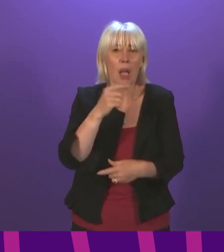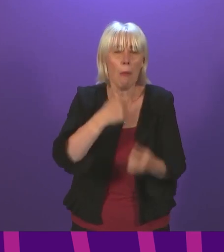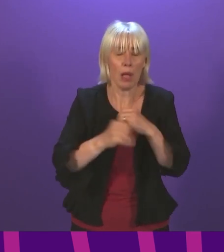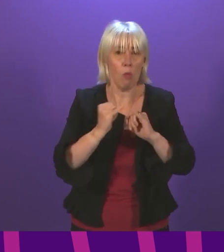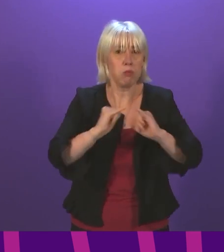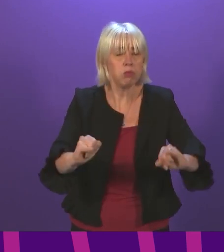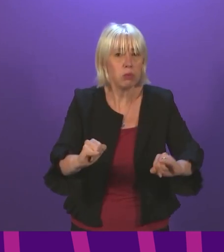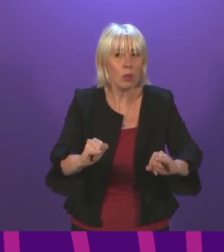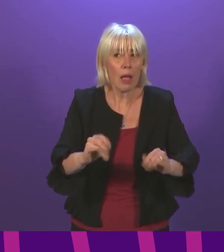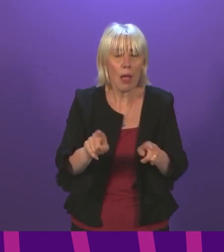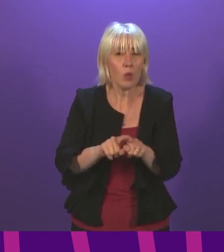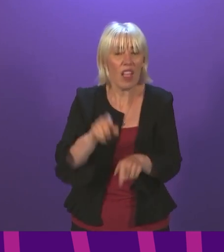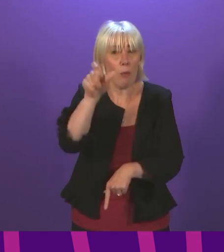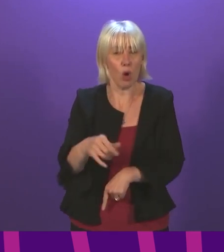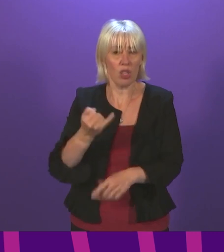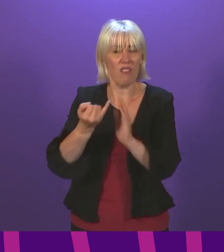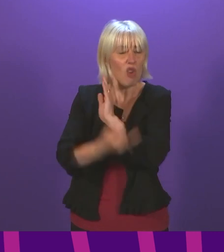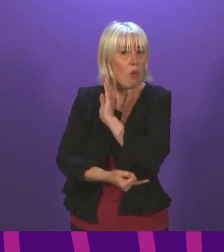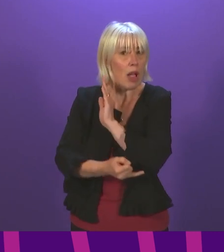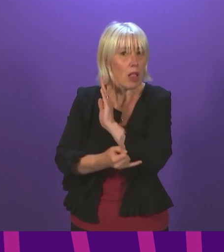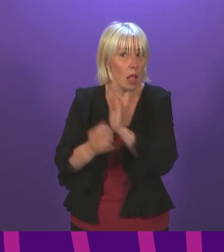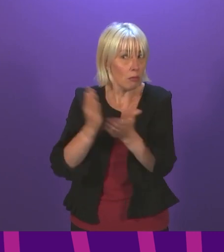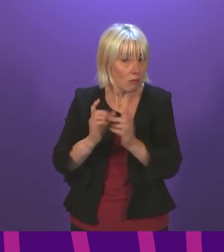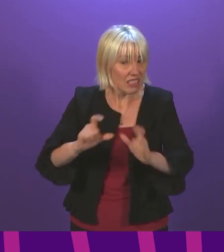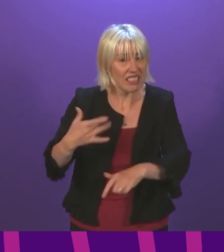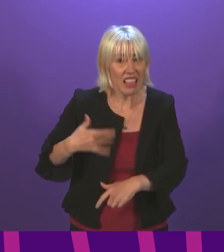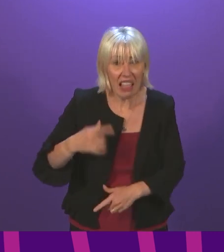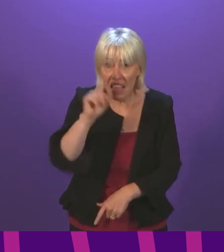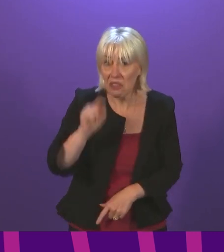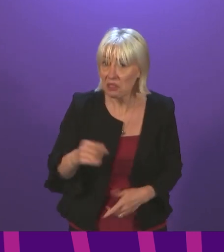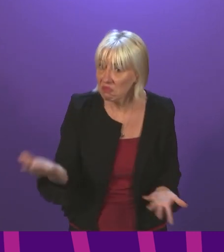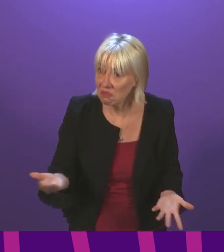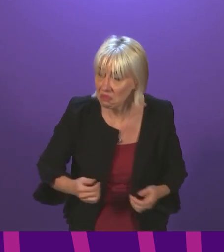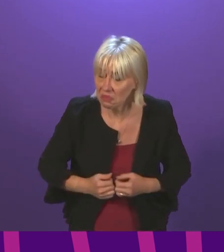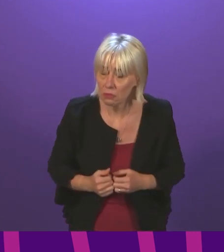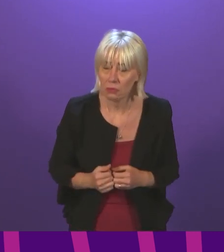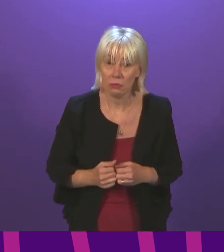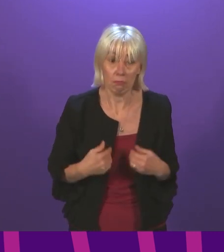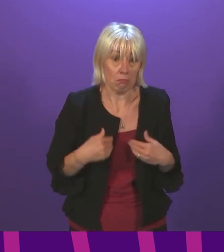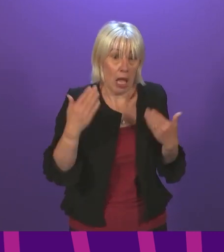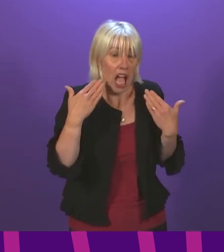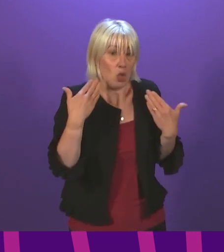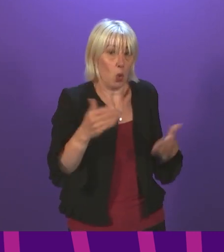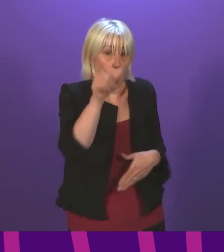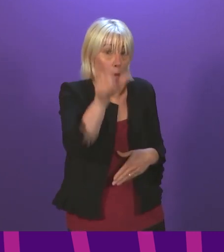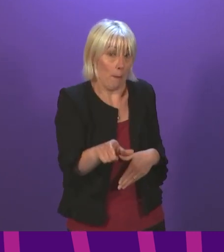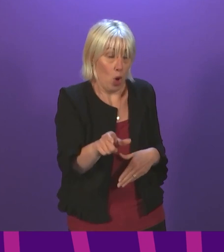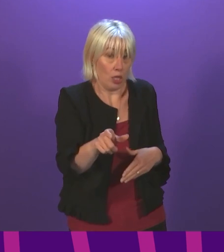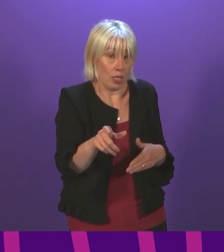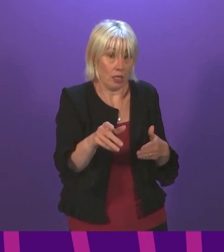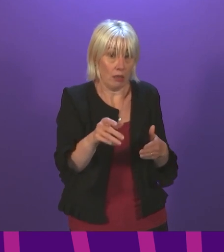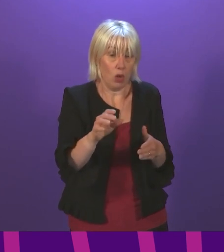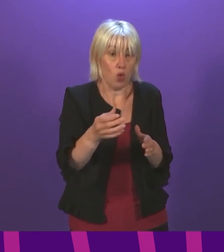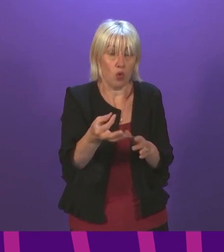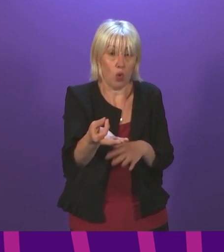a more vulnerable person, would they still be alive? First Minister. Well, I don't know if Jim may be watching, and if he is,